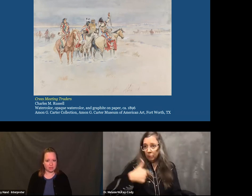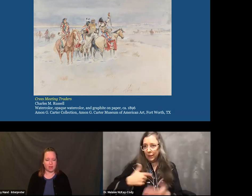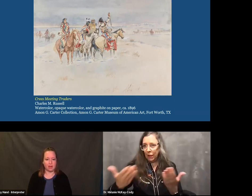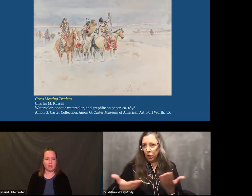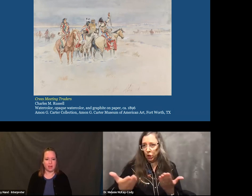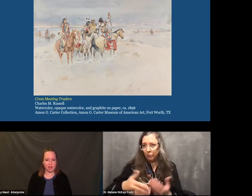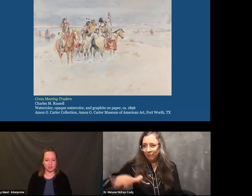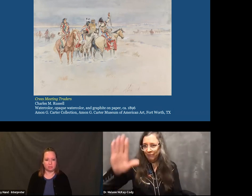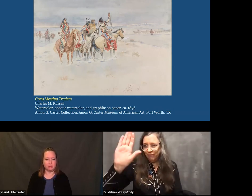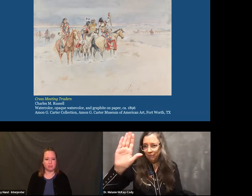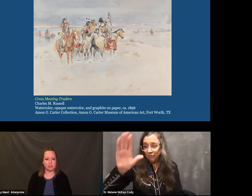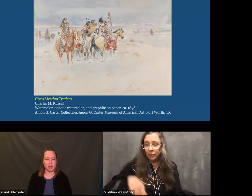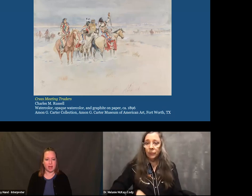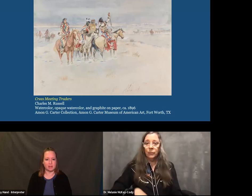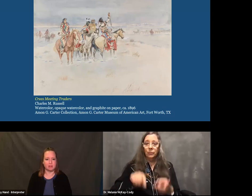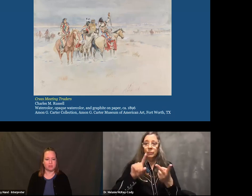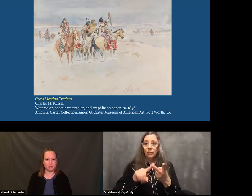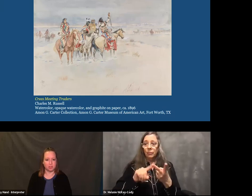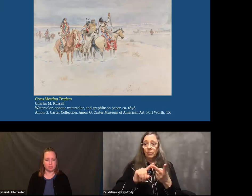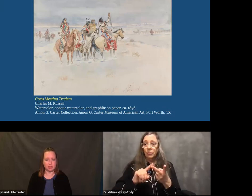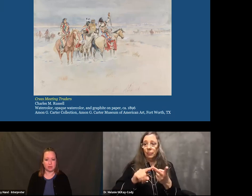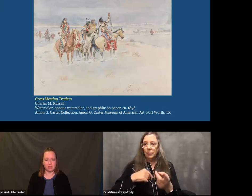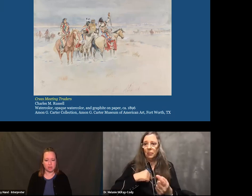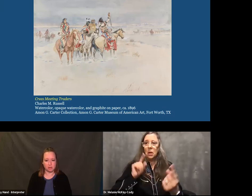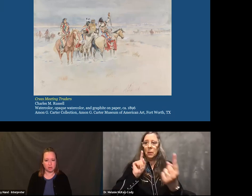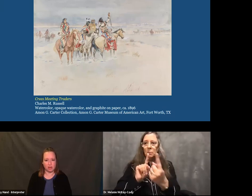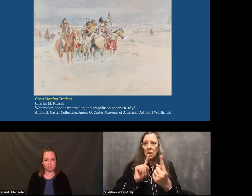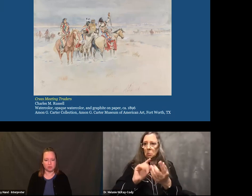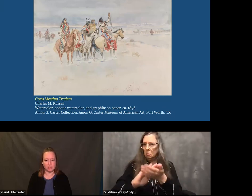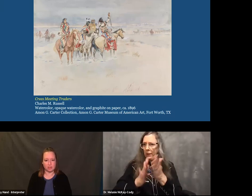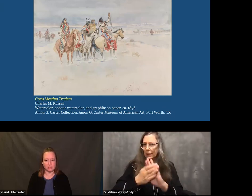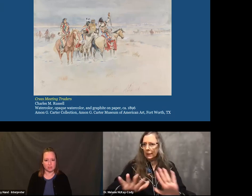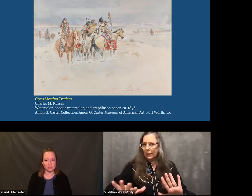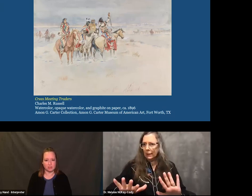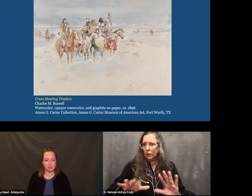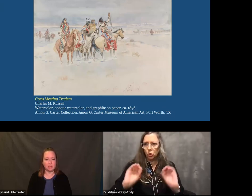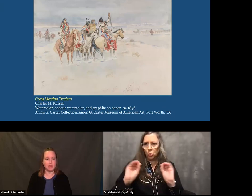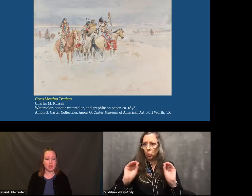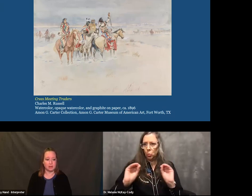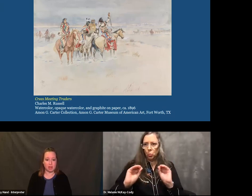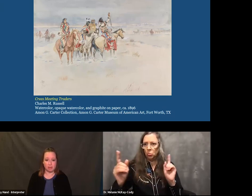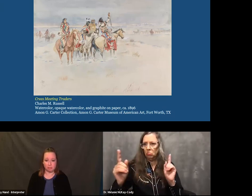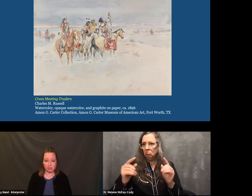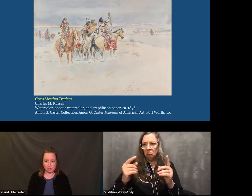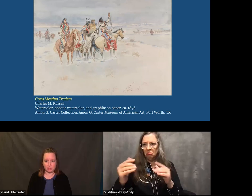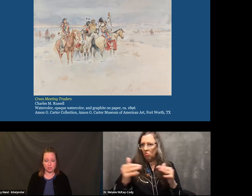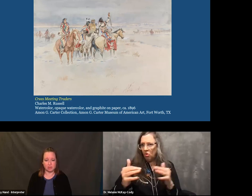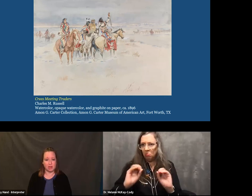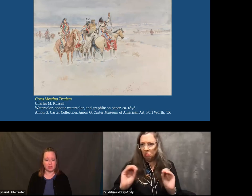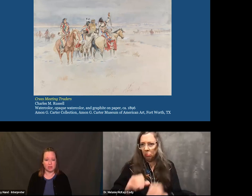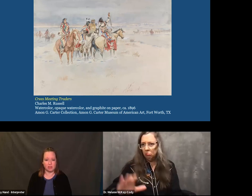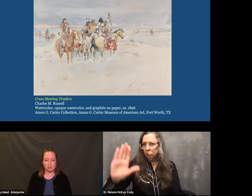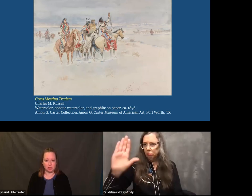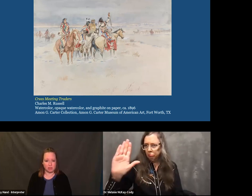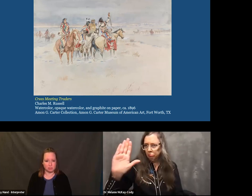This sign has a purpose. It has a function. It means I'm here, I'm present, I come in peace,